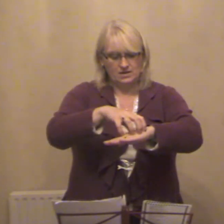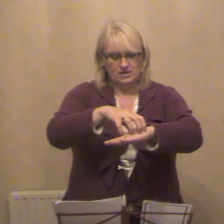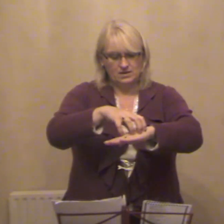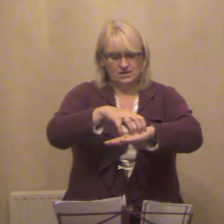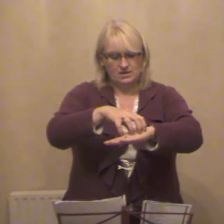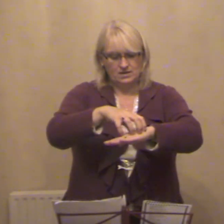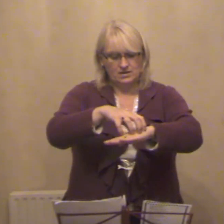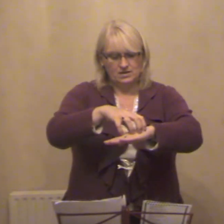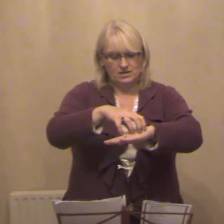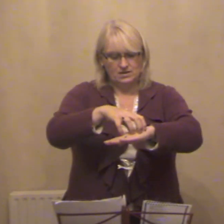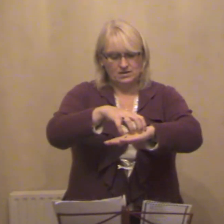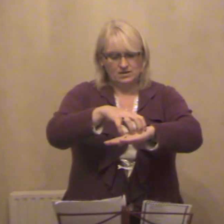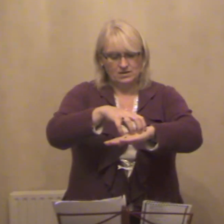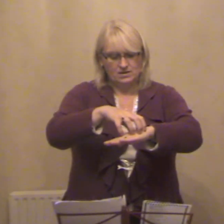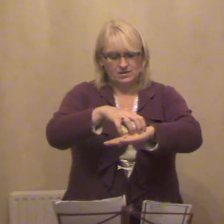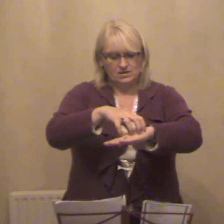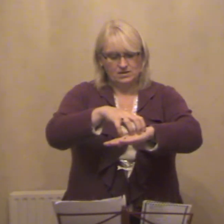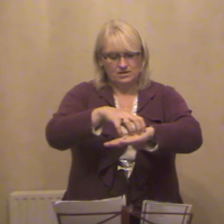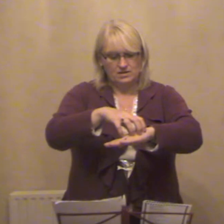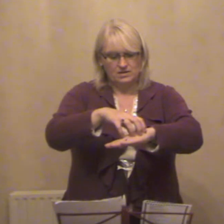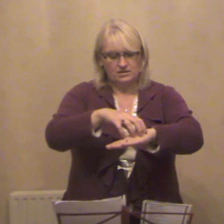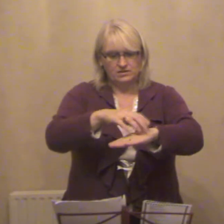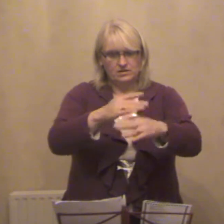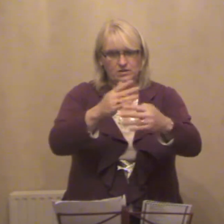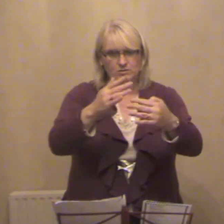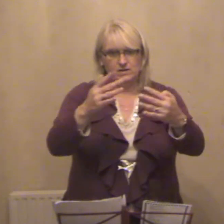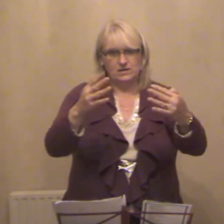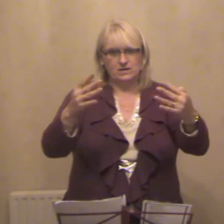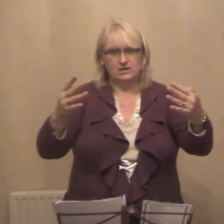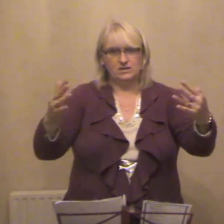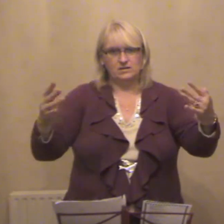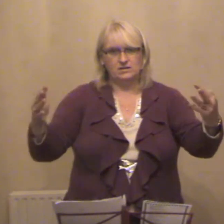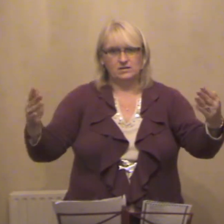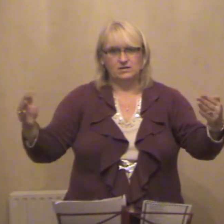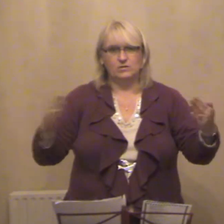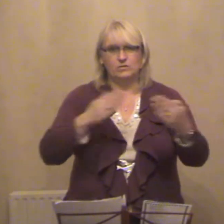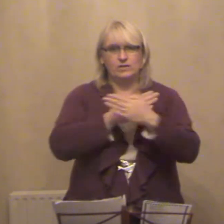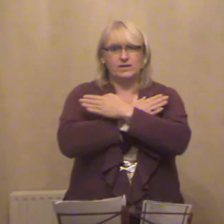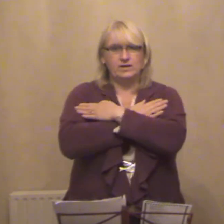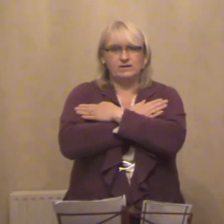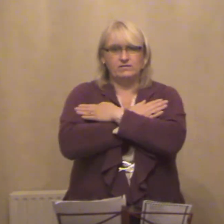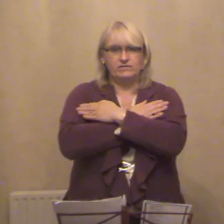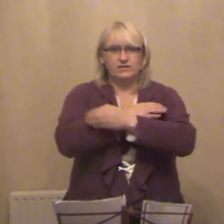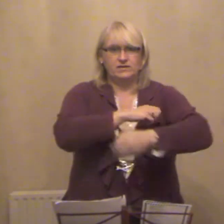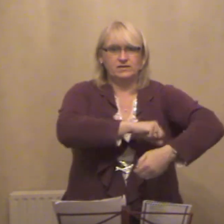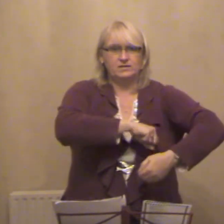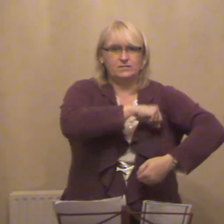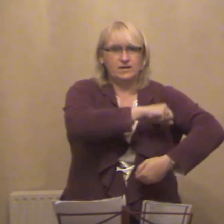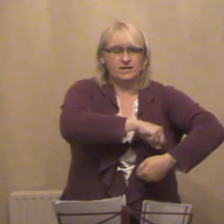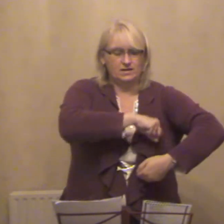so many things we love to bake.